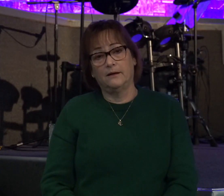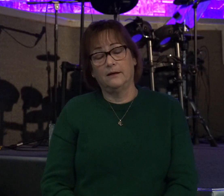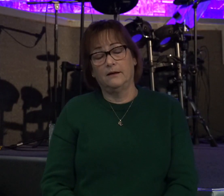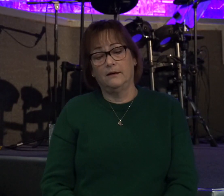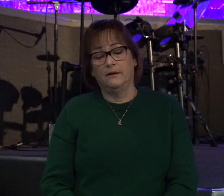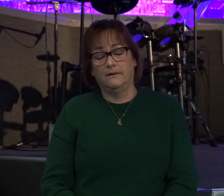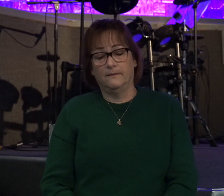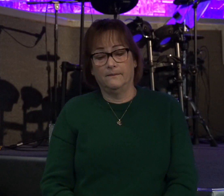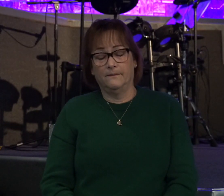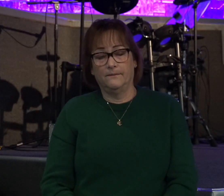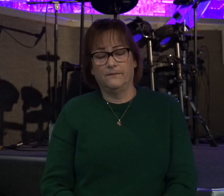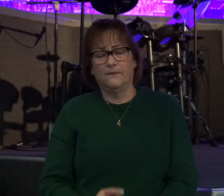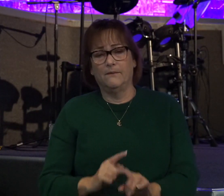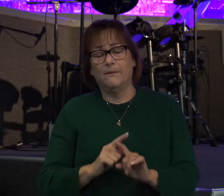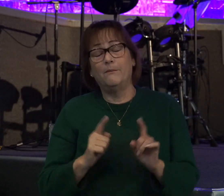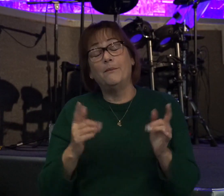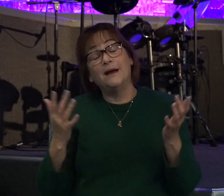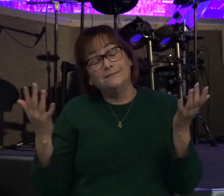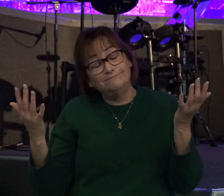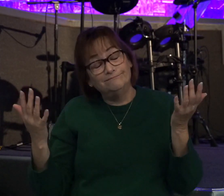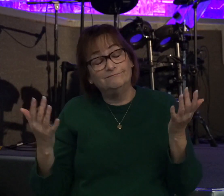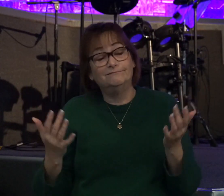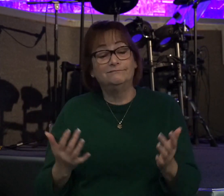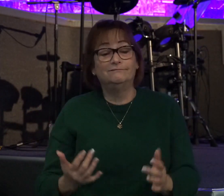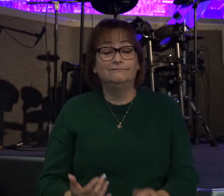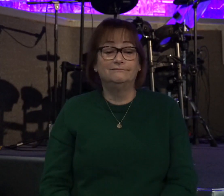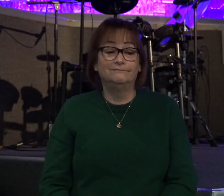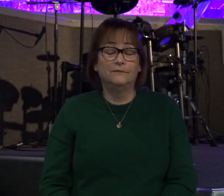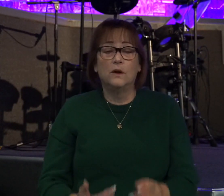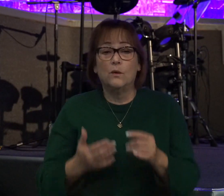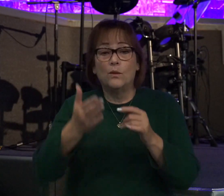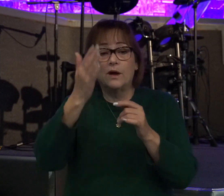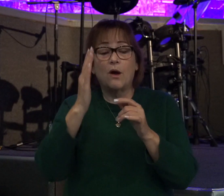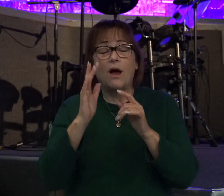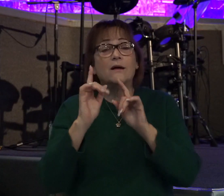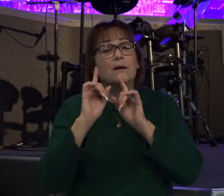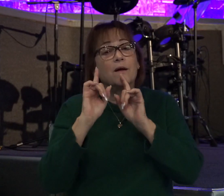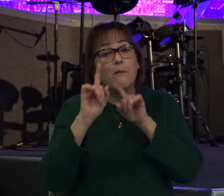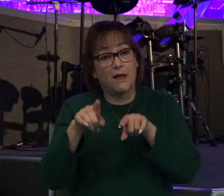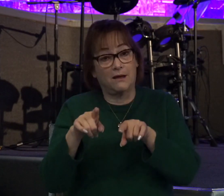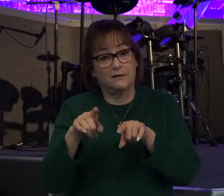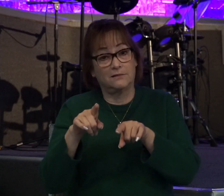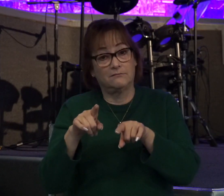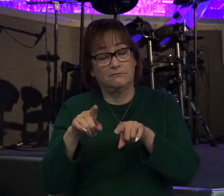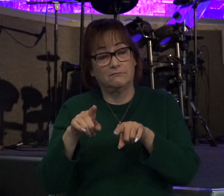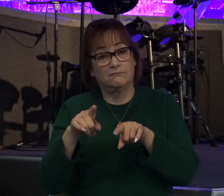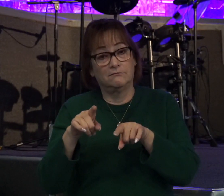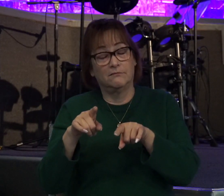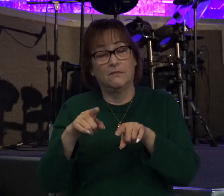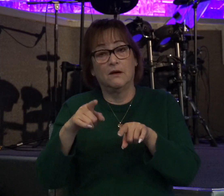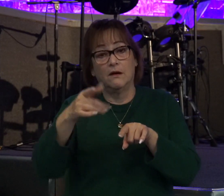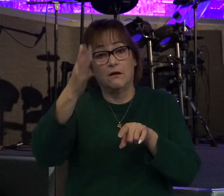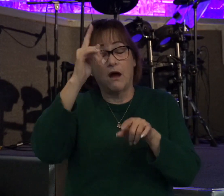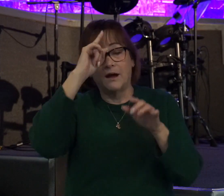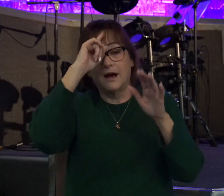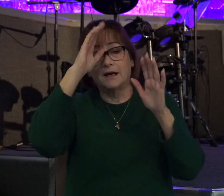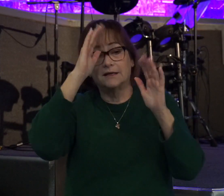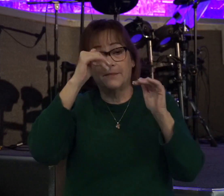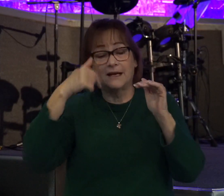But here's the thing, guys. When God gives us a command, God expects us to obey that command.